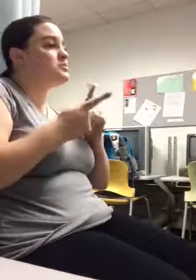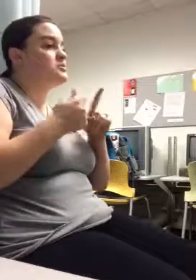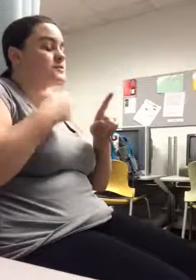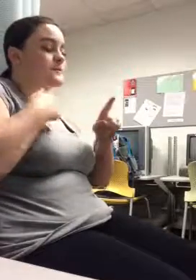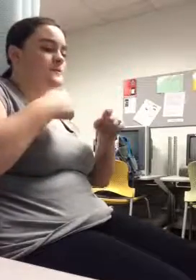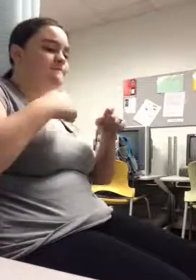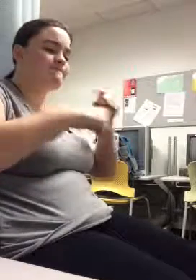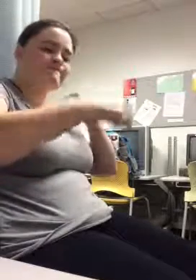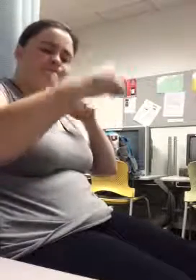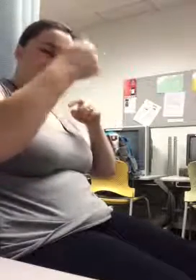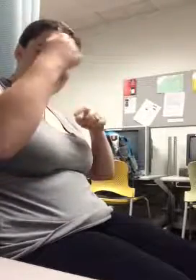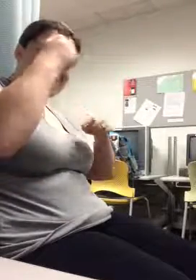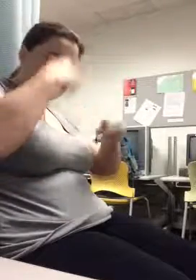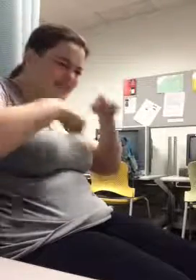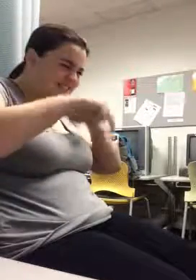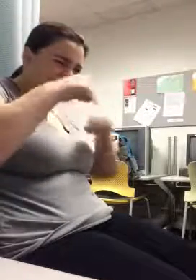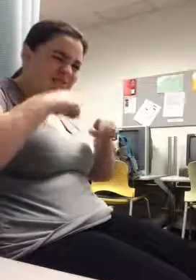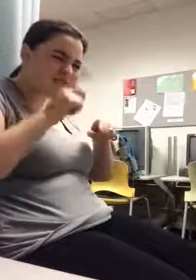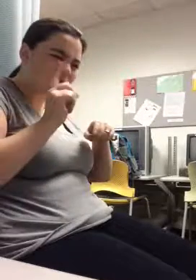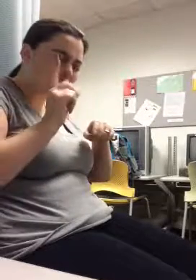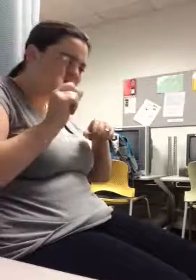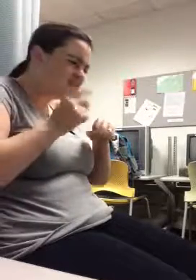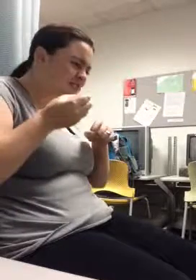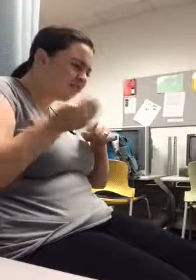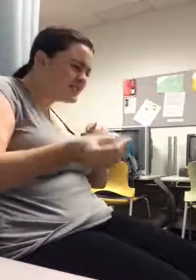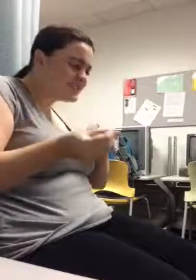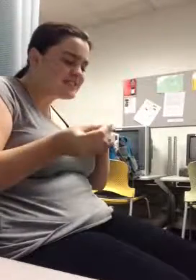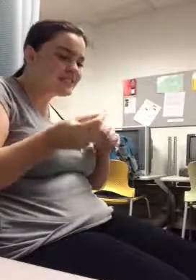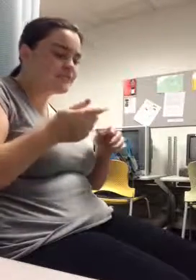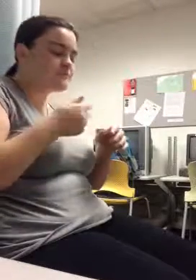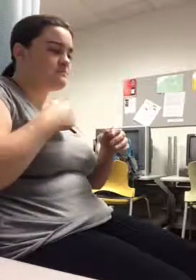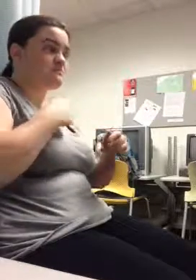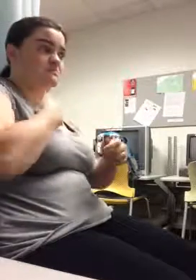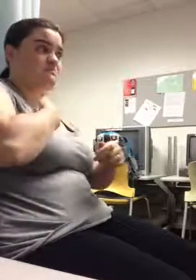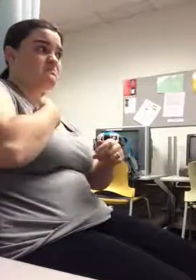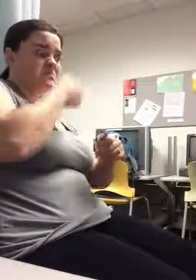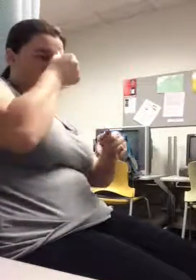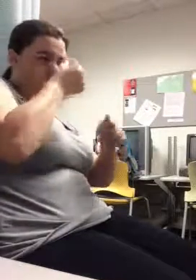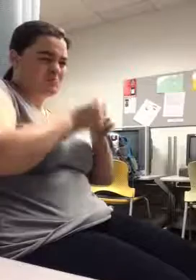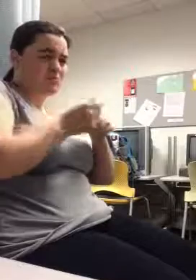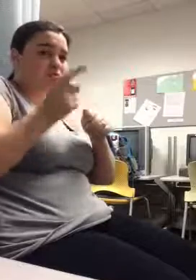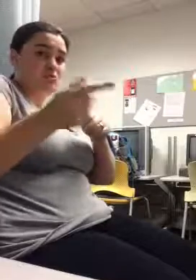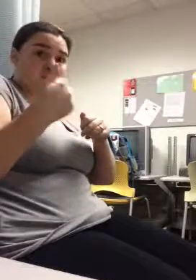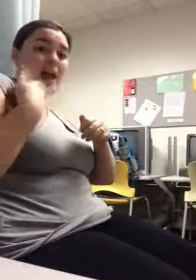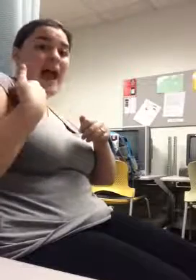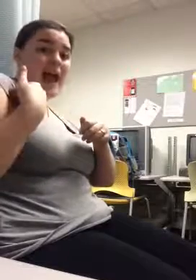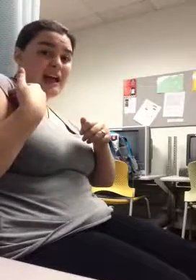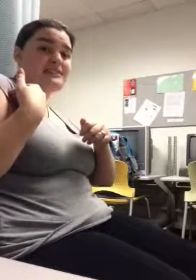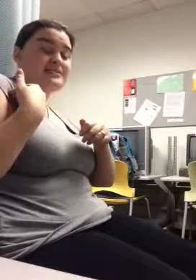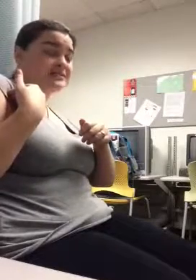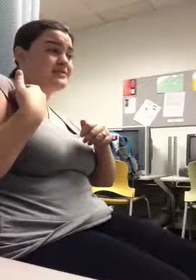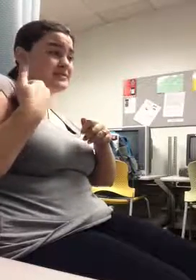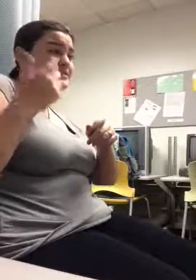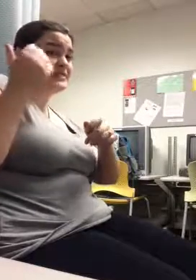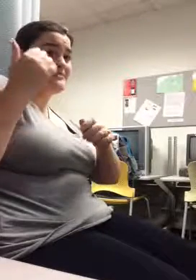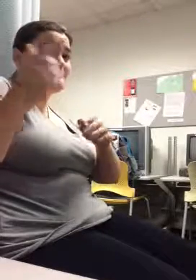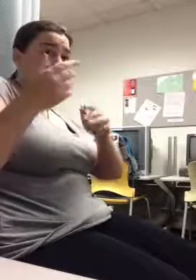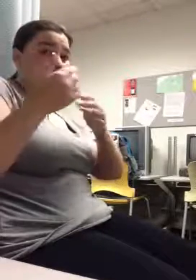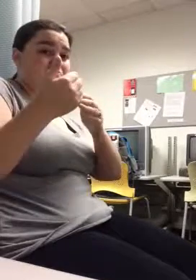thinking back to where the keys were. I remembered that she had them last, indeed. And that she had put them